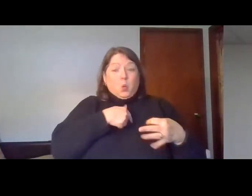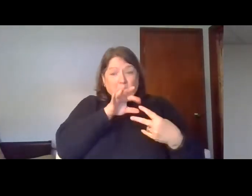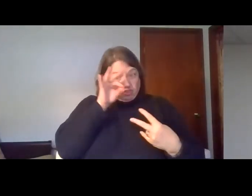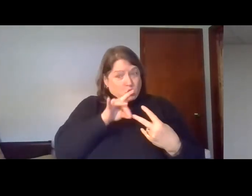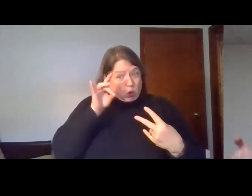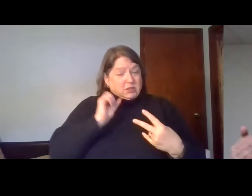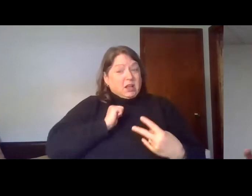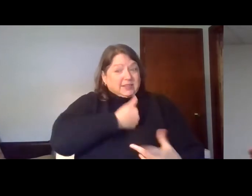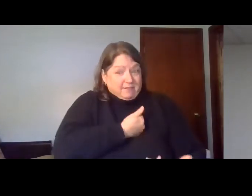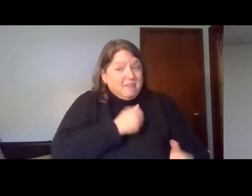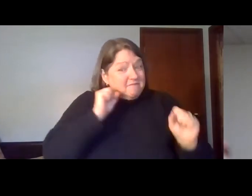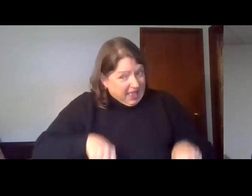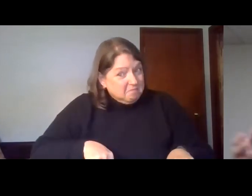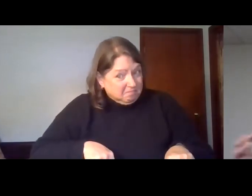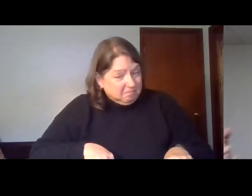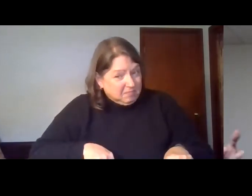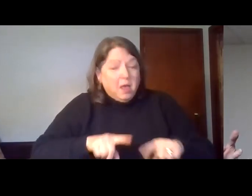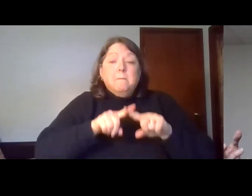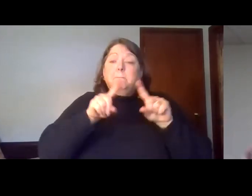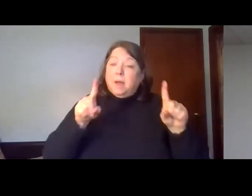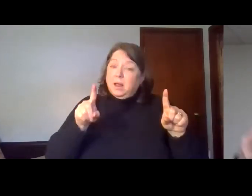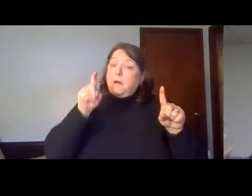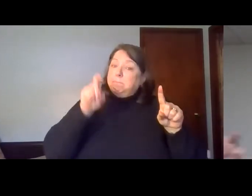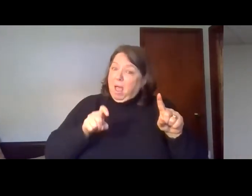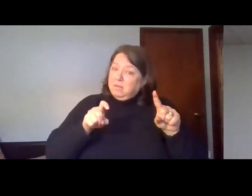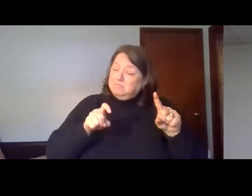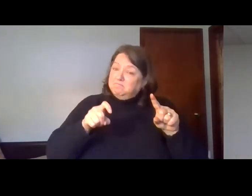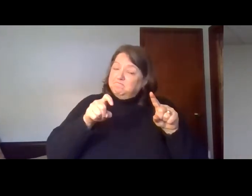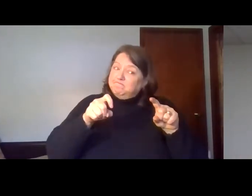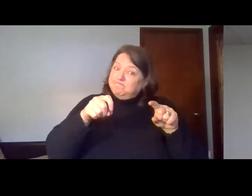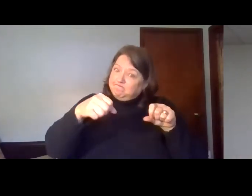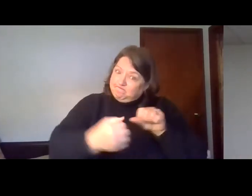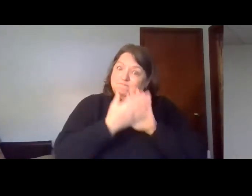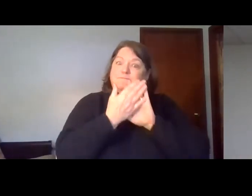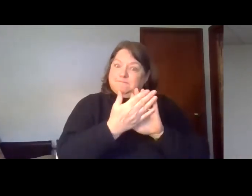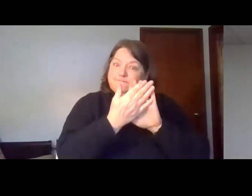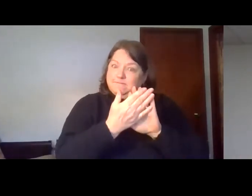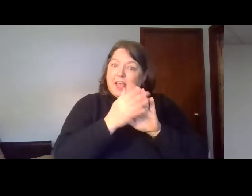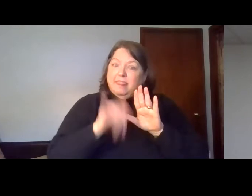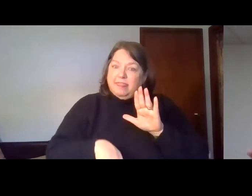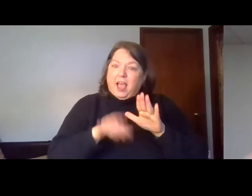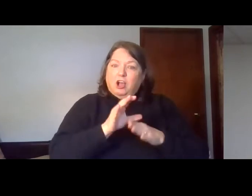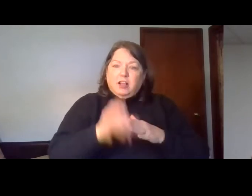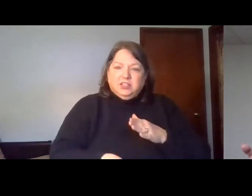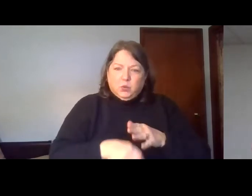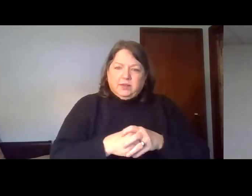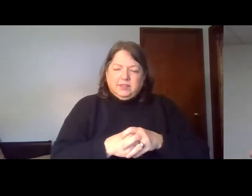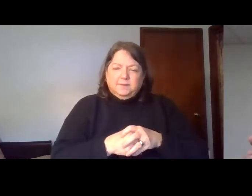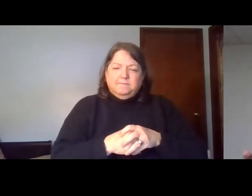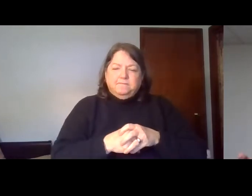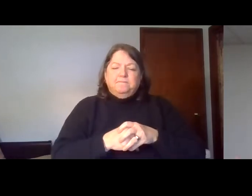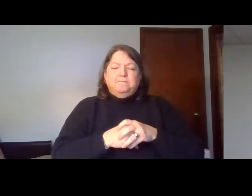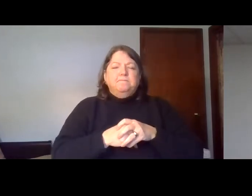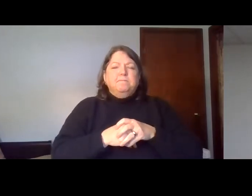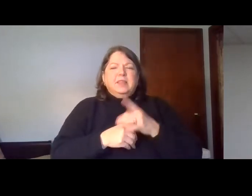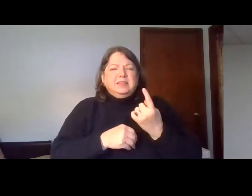consequences are the result of some of the things that are going on in our world or some of the things I mentioned earlier. As someone has said, I heard someone